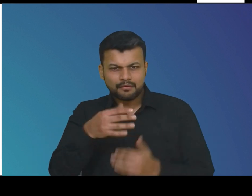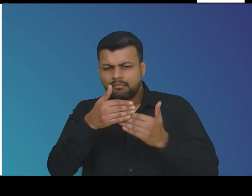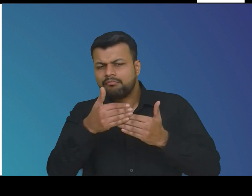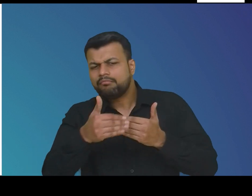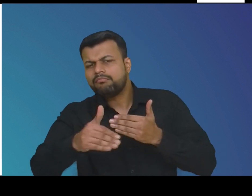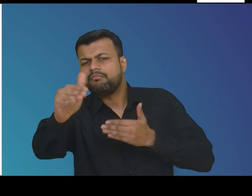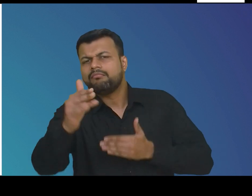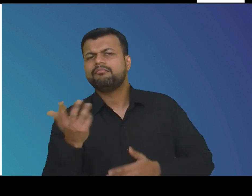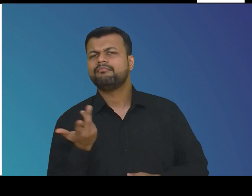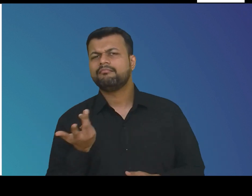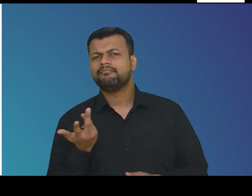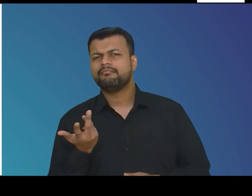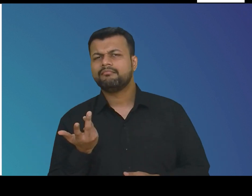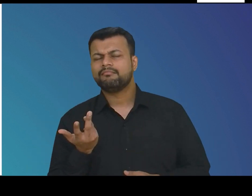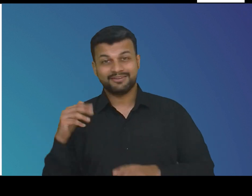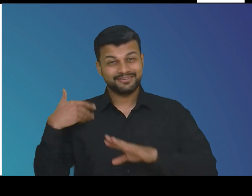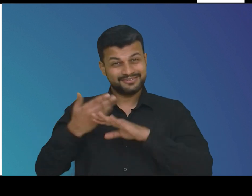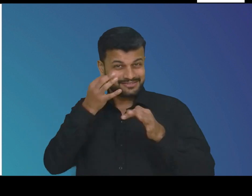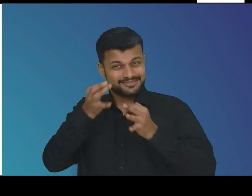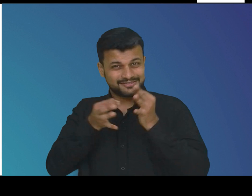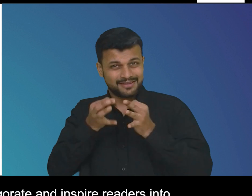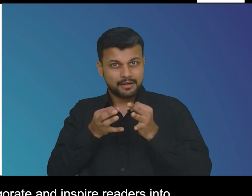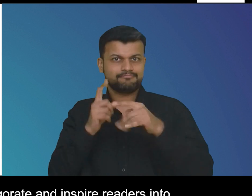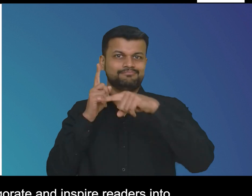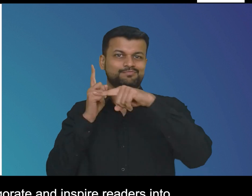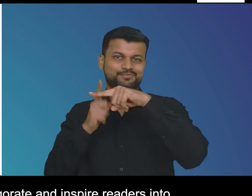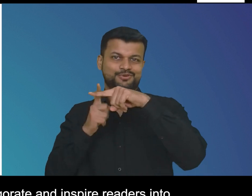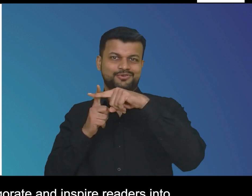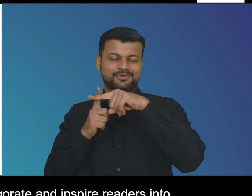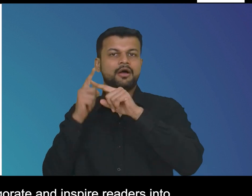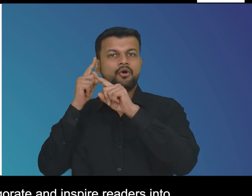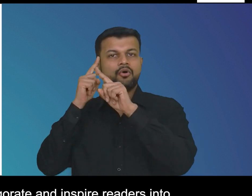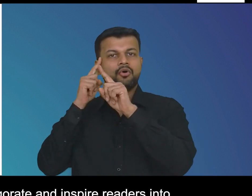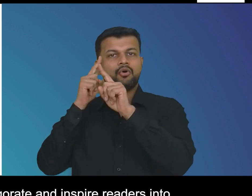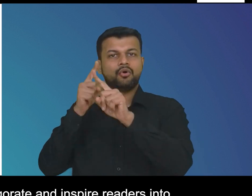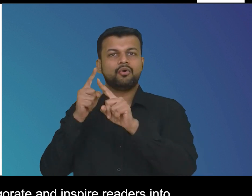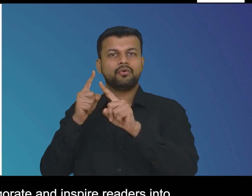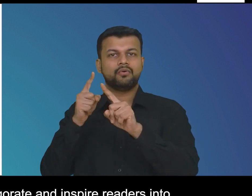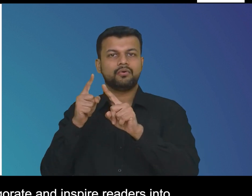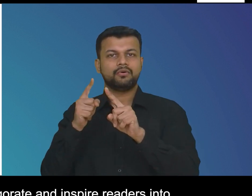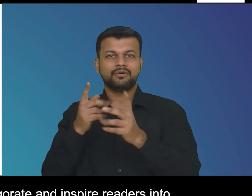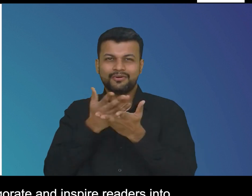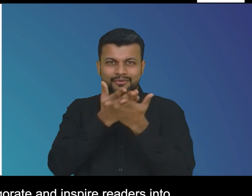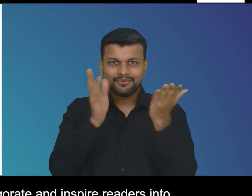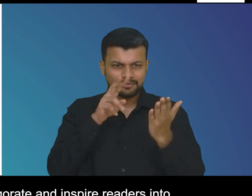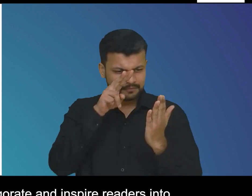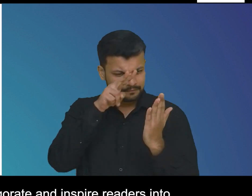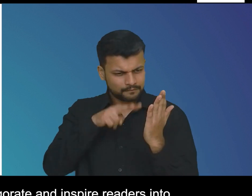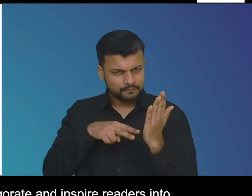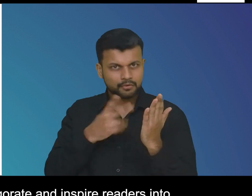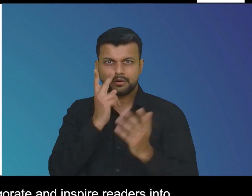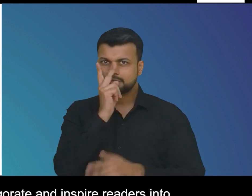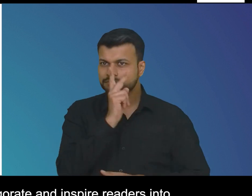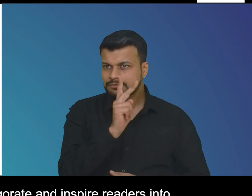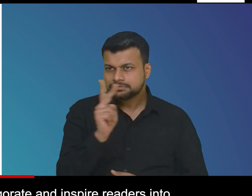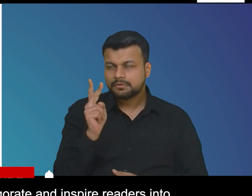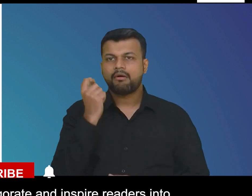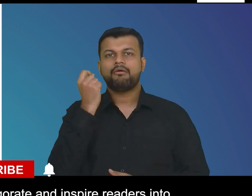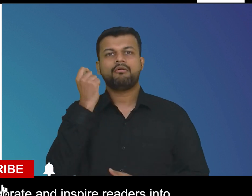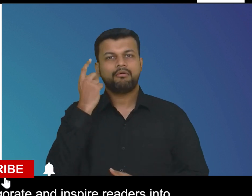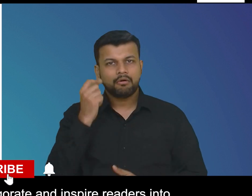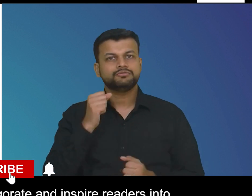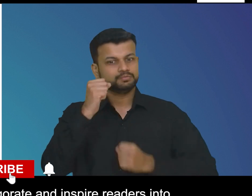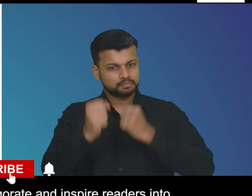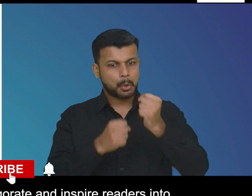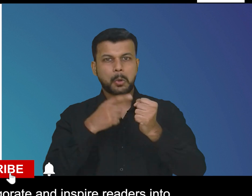the tone of this article has largely been positive and it is not only meant to invigorate and inspire leaders into understanding the transformative